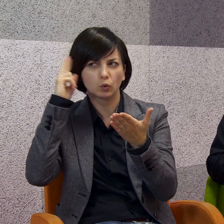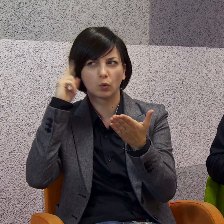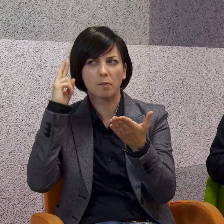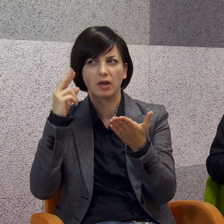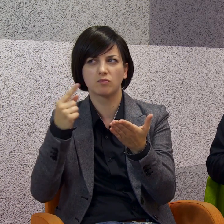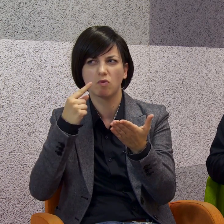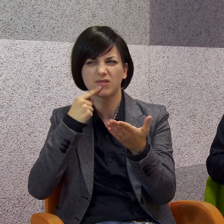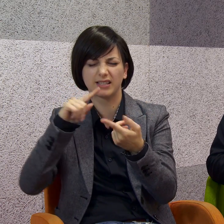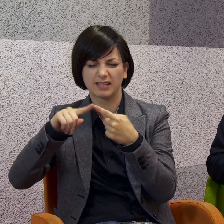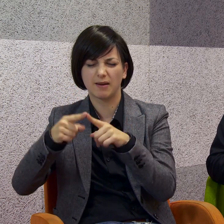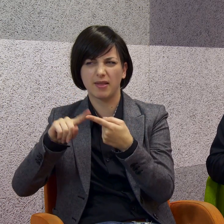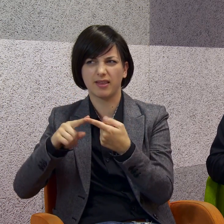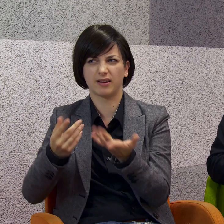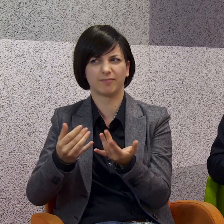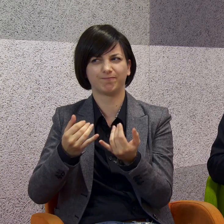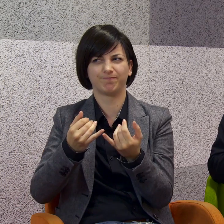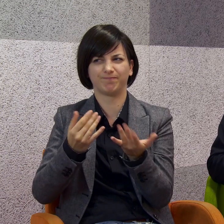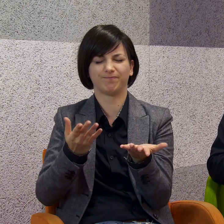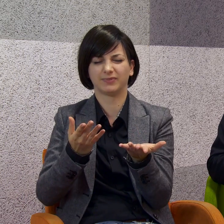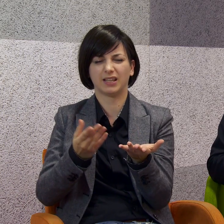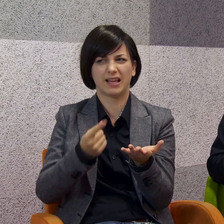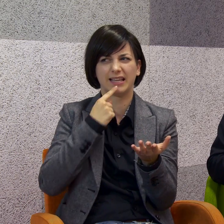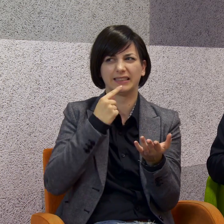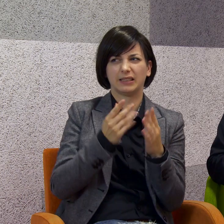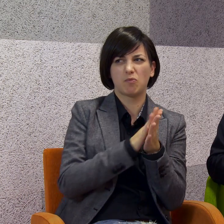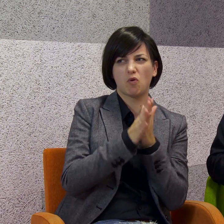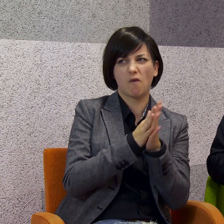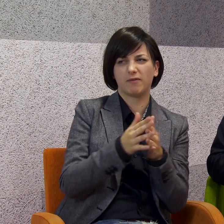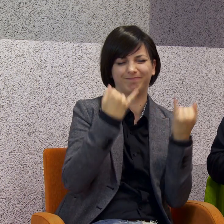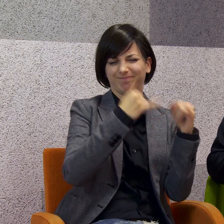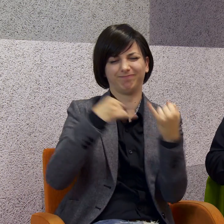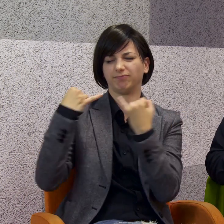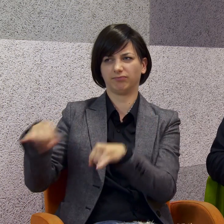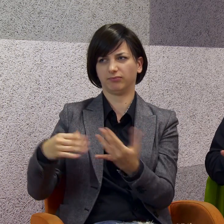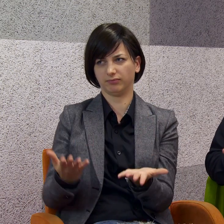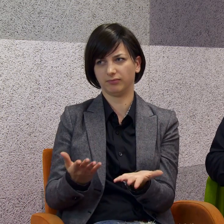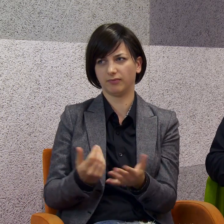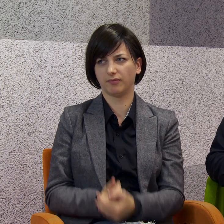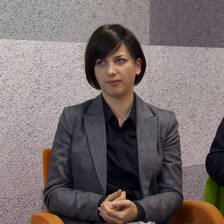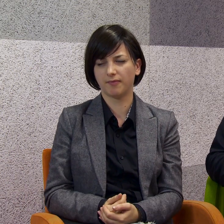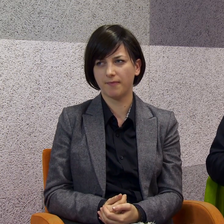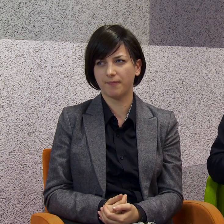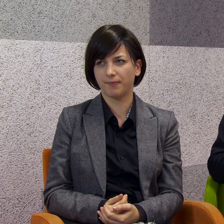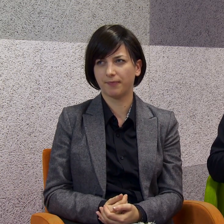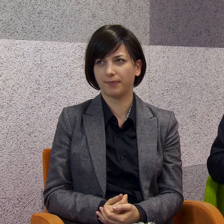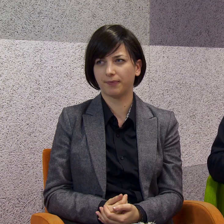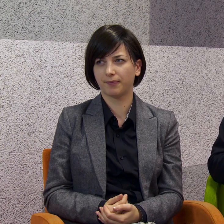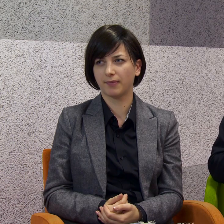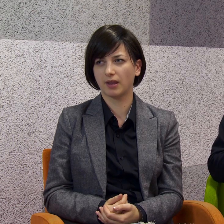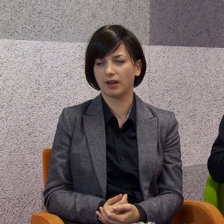is sign language. They have totally different grammar. This is just a